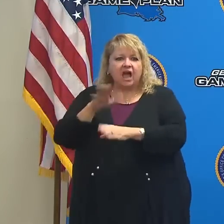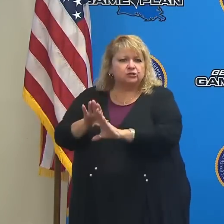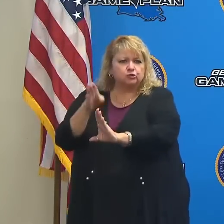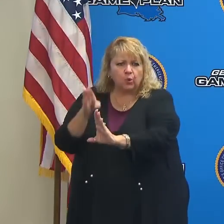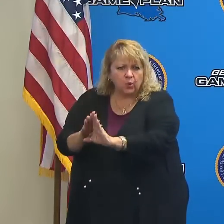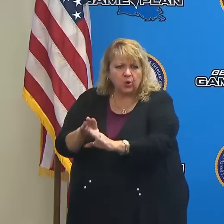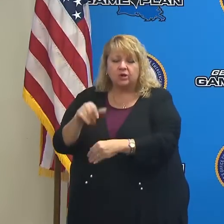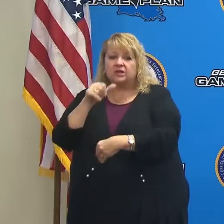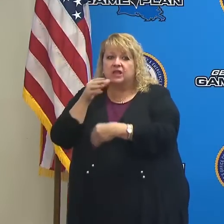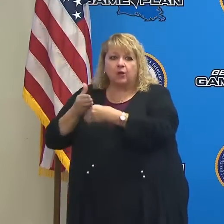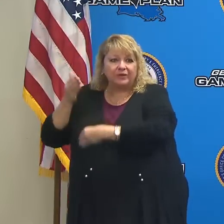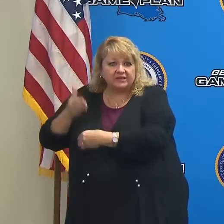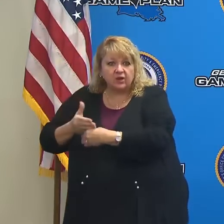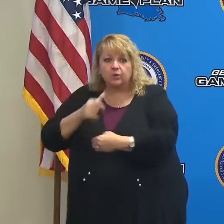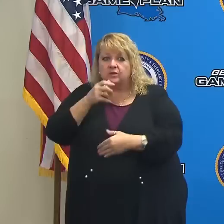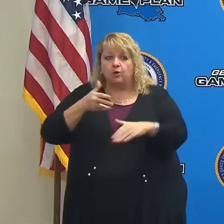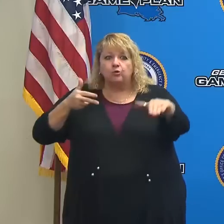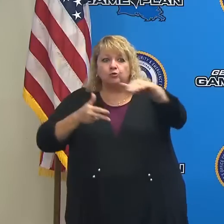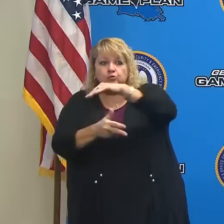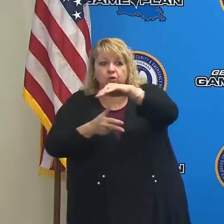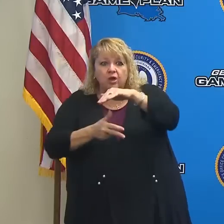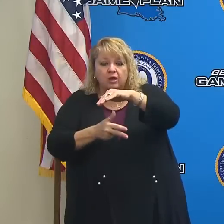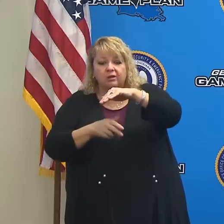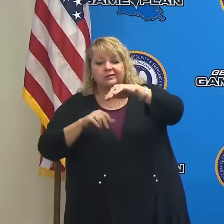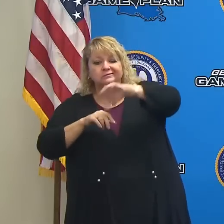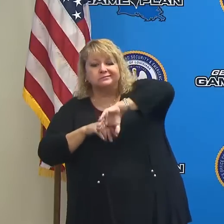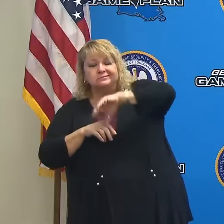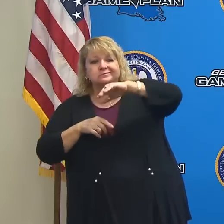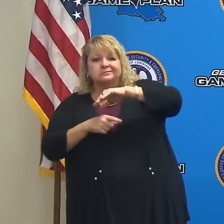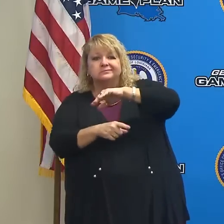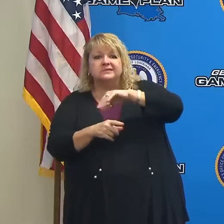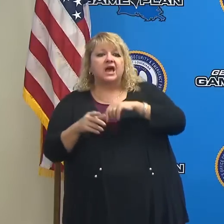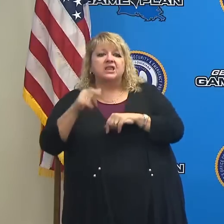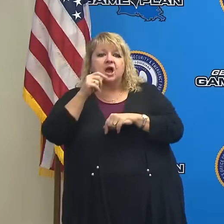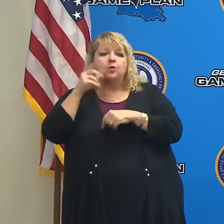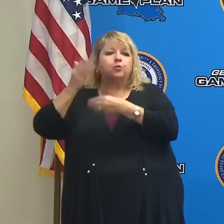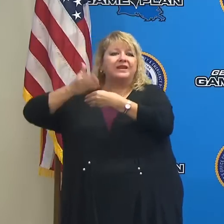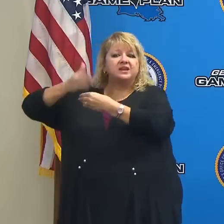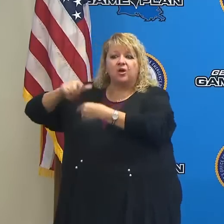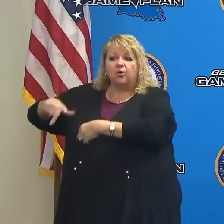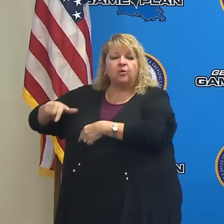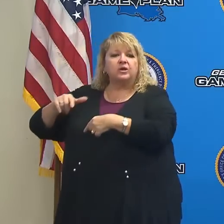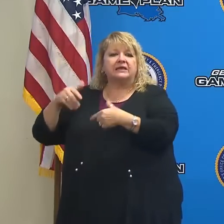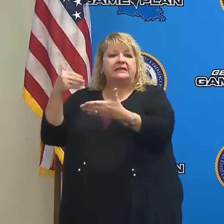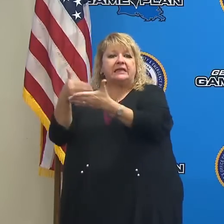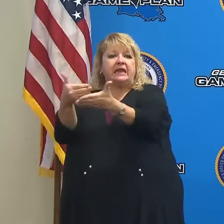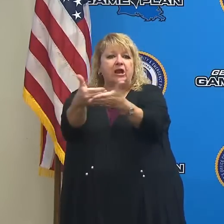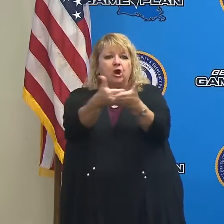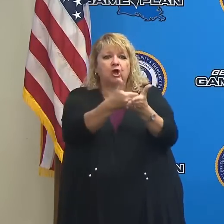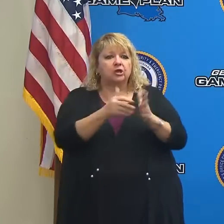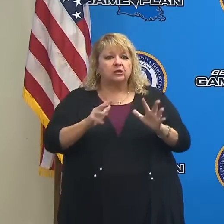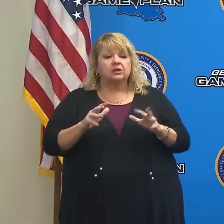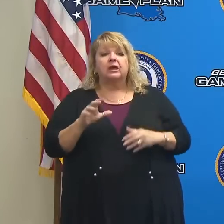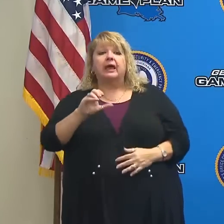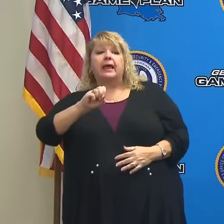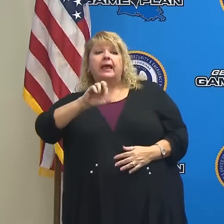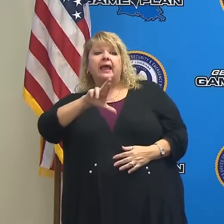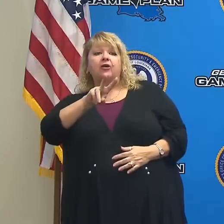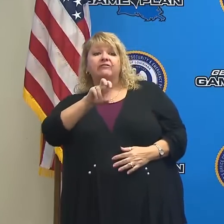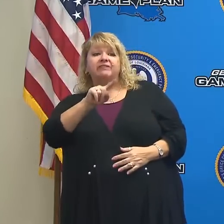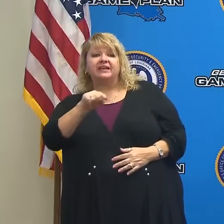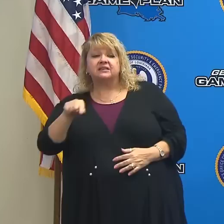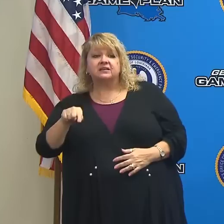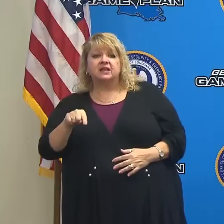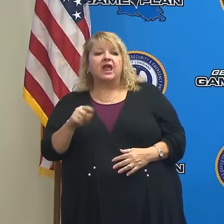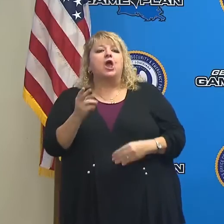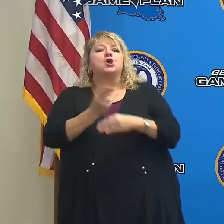intakes. Don't keep it in the garage. Don't keep it in your house. Don't keep it just below an open window or an open air vent. And never use a stove